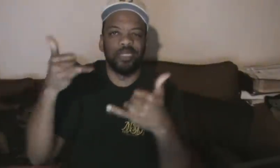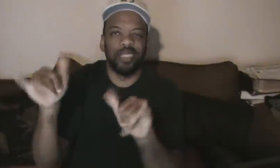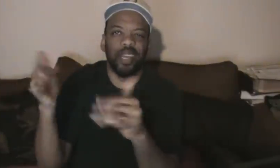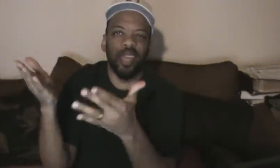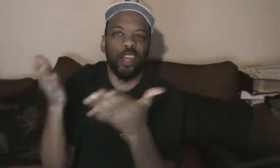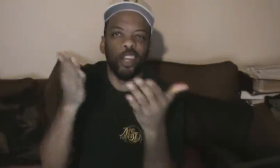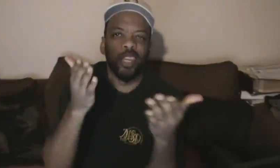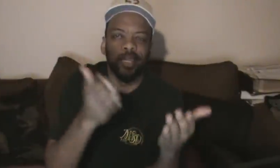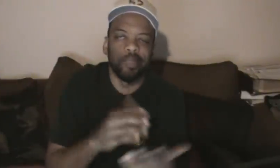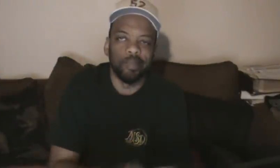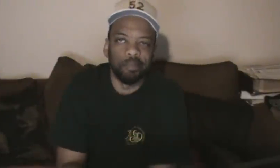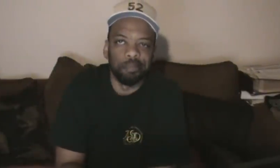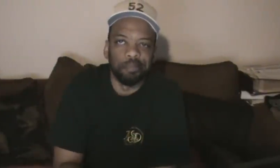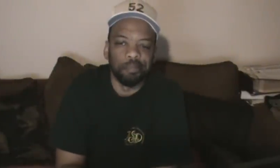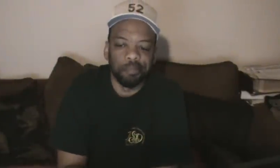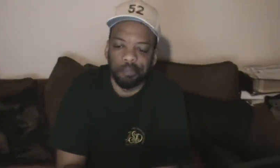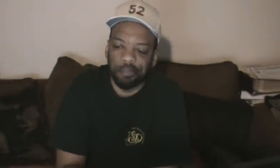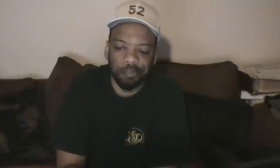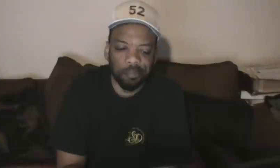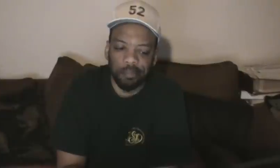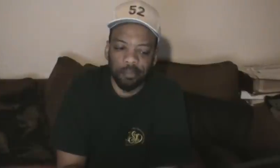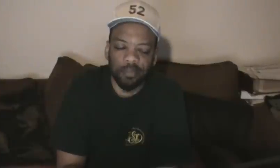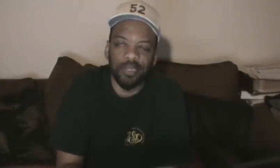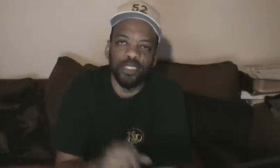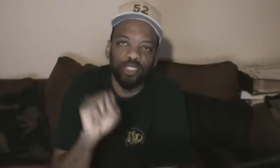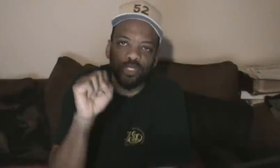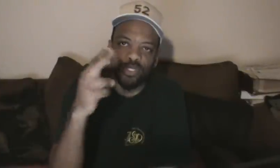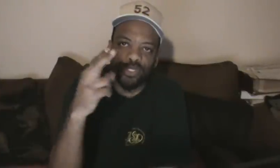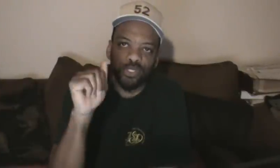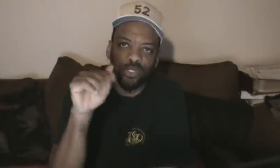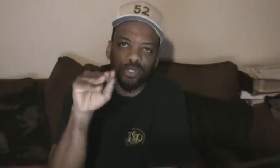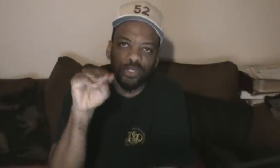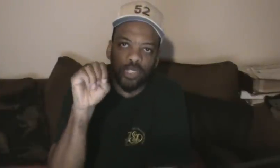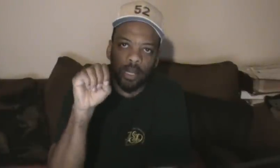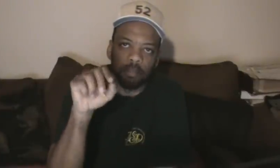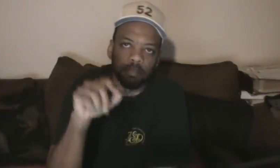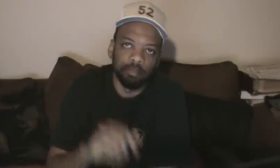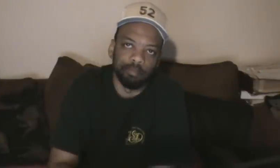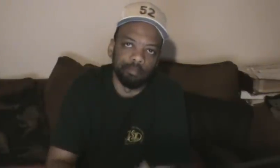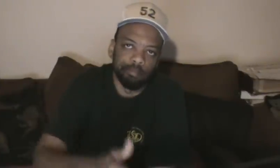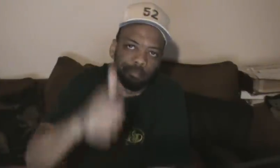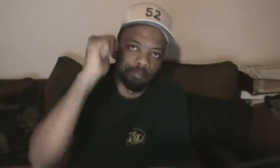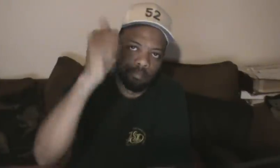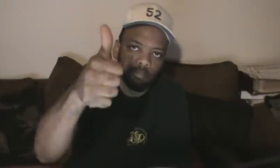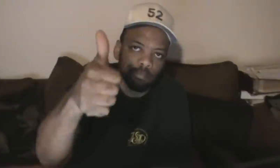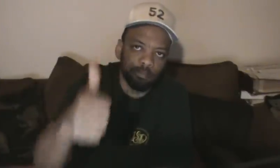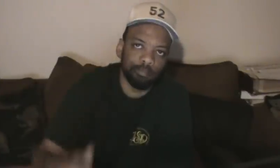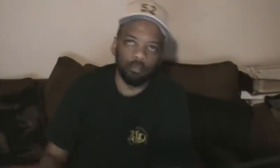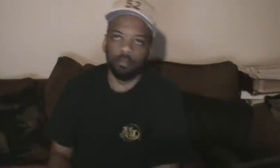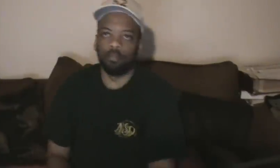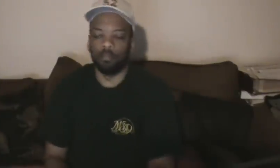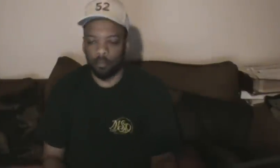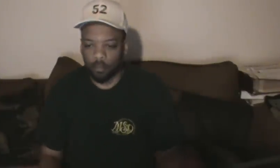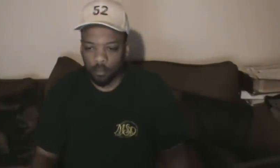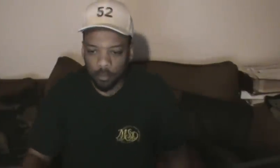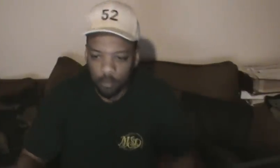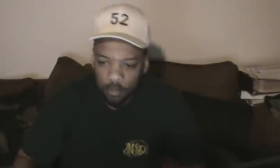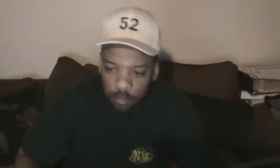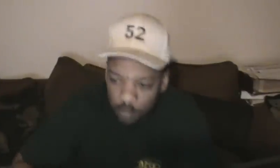Get ready for a game-changer. Enjoy our completely remodeled casino floor, including a new bar and flat-screen TVs in the pit.